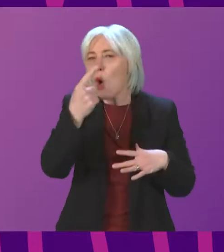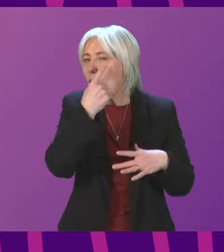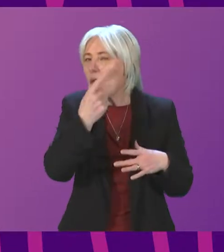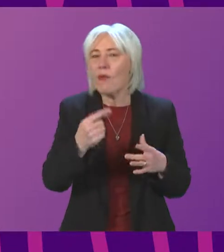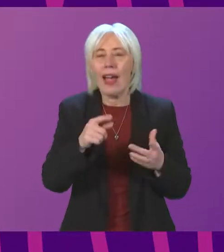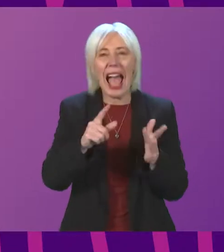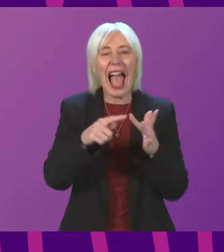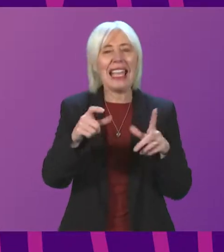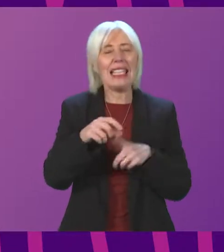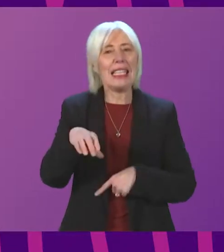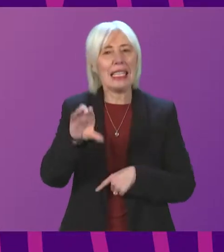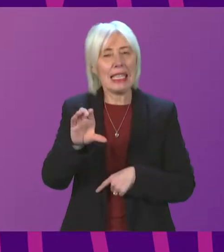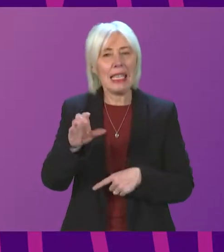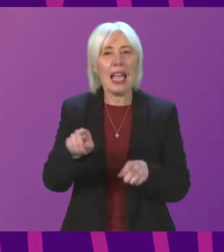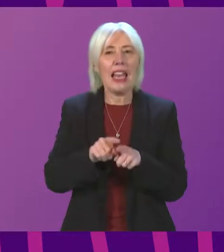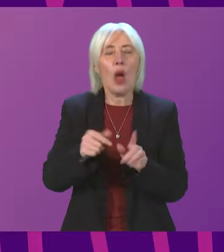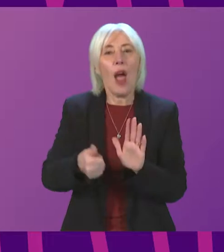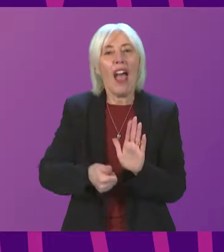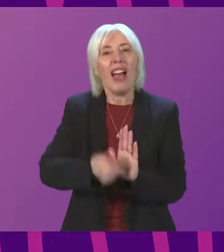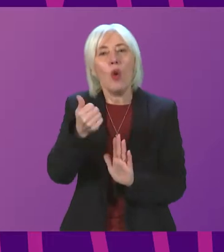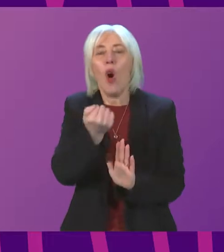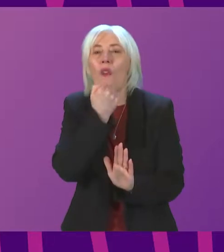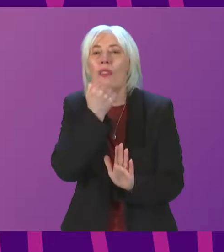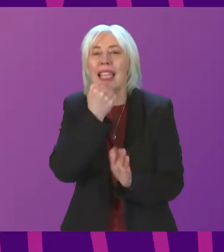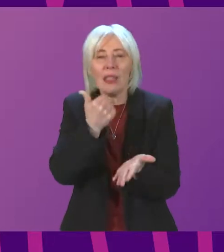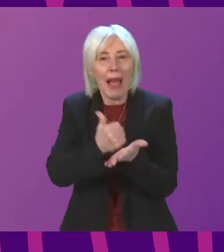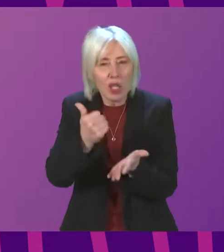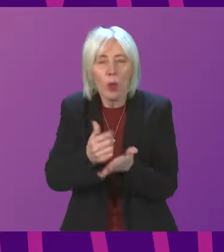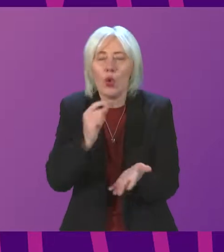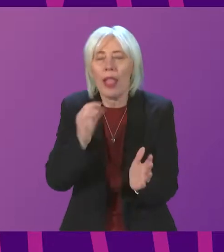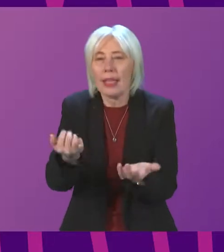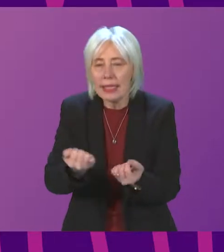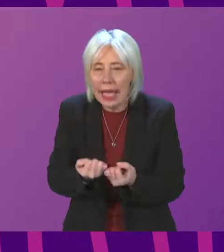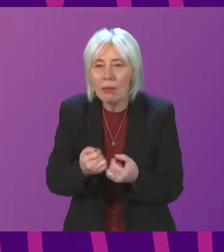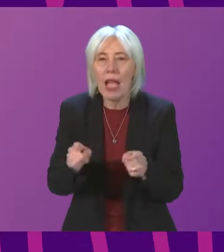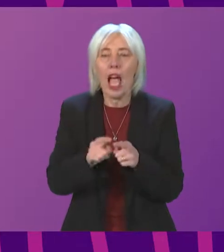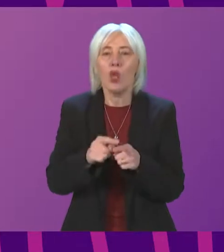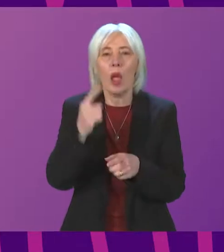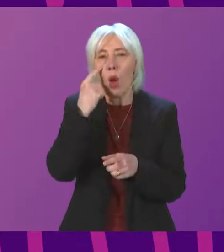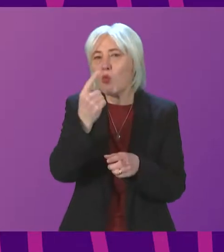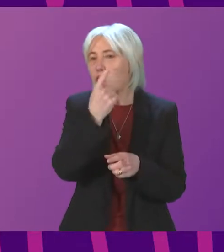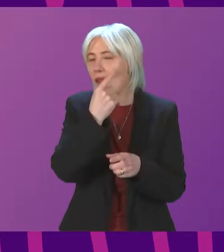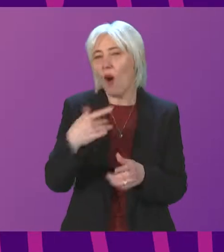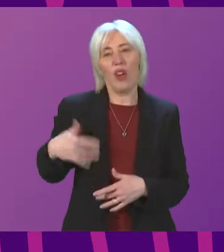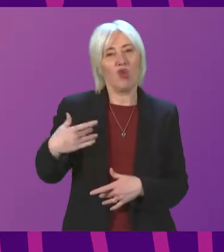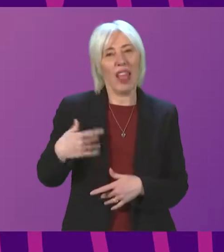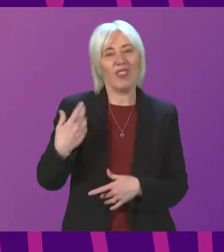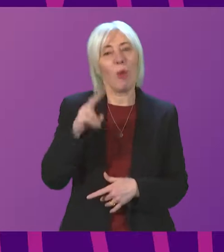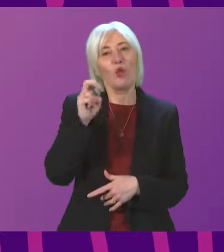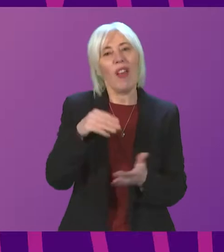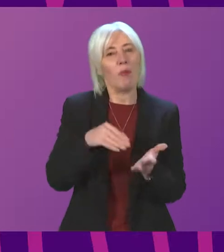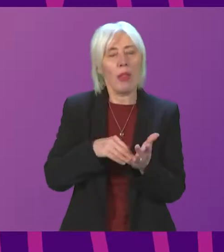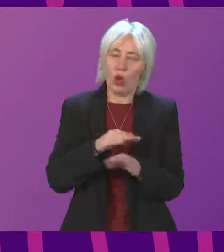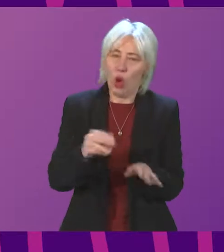criteria and are now accepting out-of-date passports and accepting proof of address within the last 12 instead of three months. Local